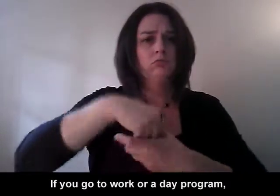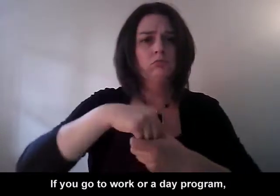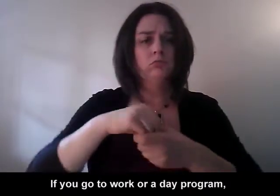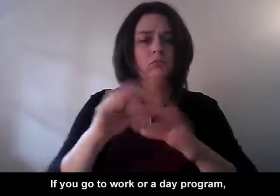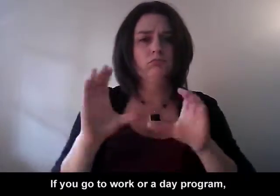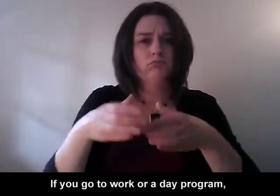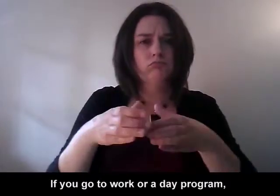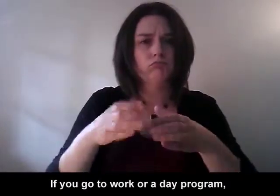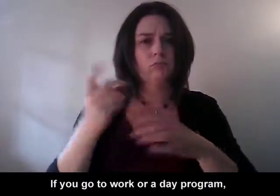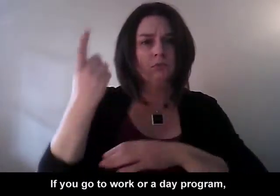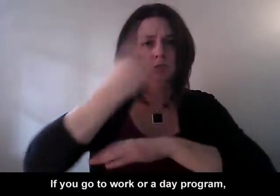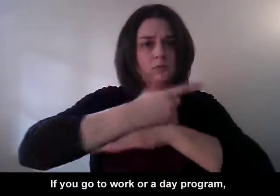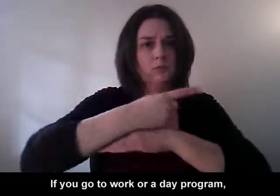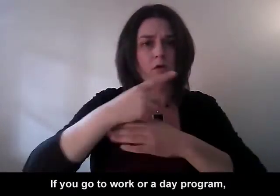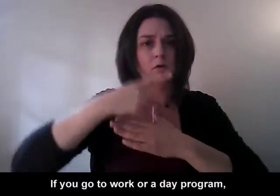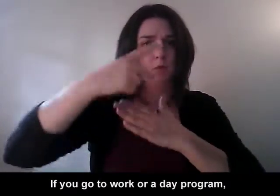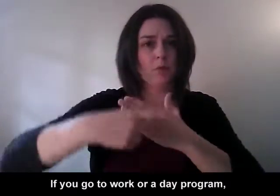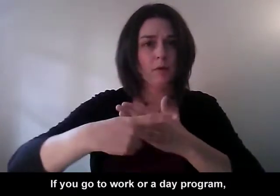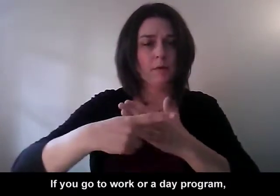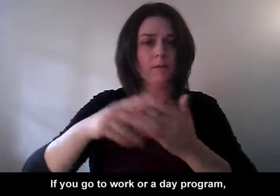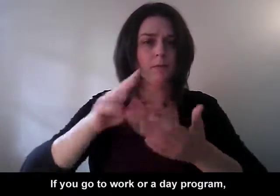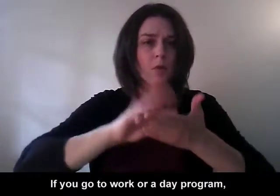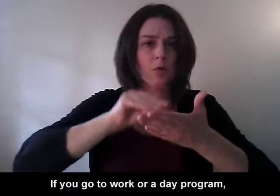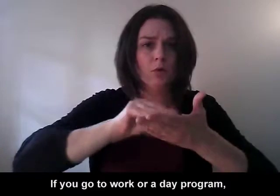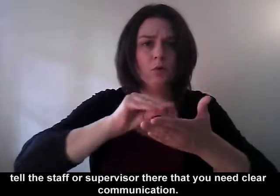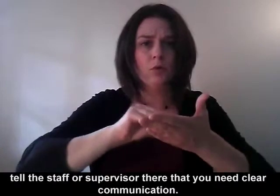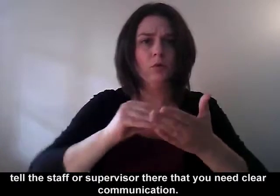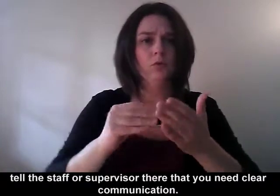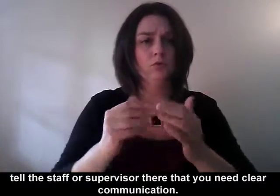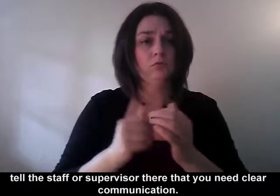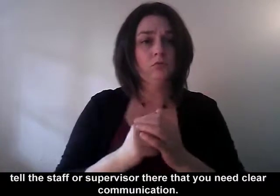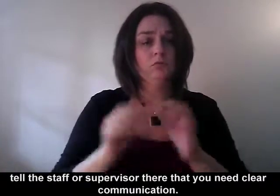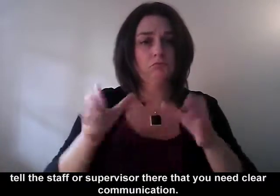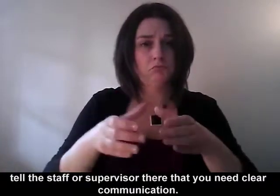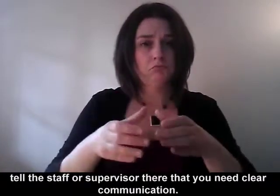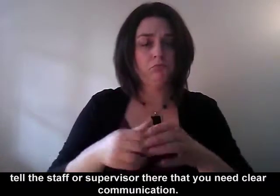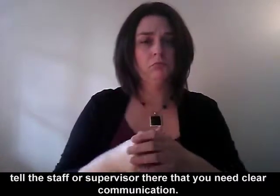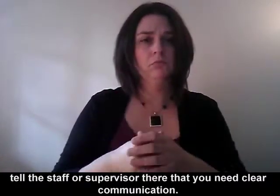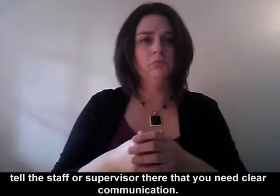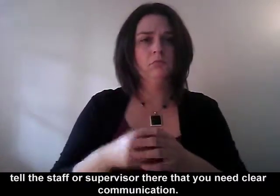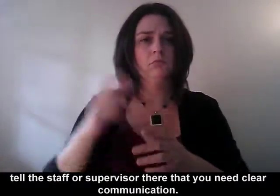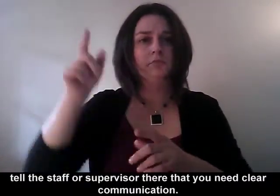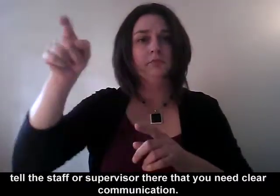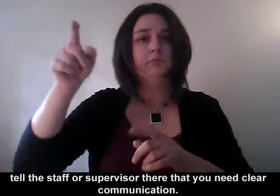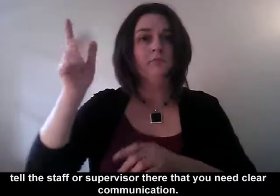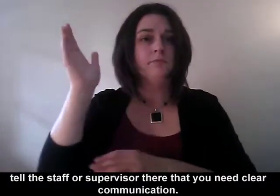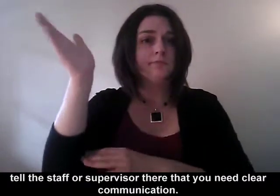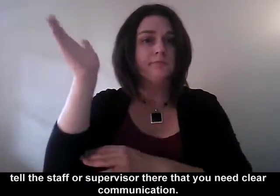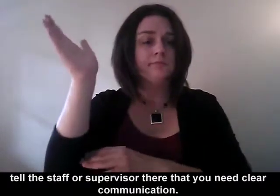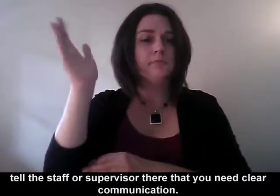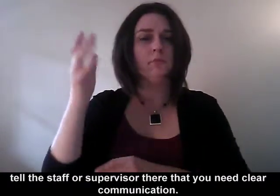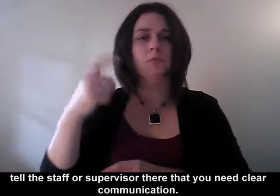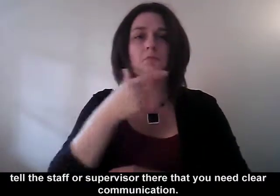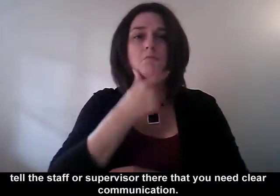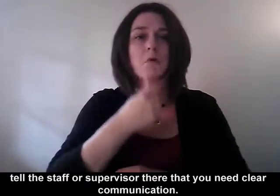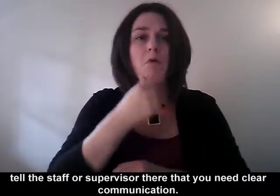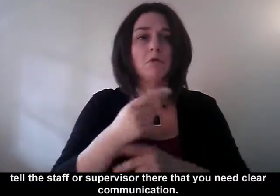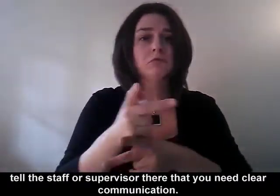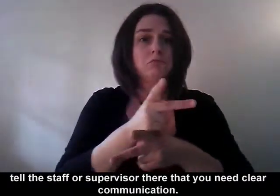If you go to work or a day program, tell the staff or supervisor there that you need clear